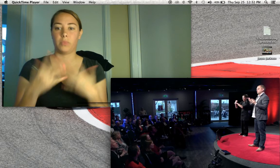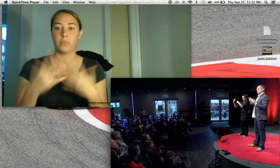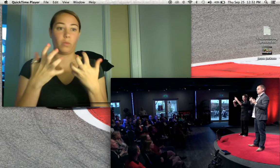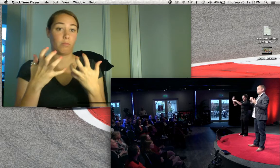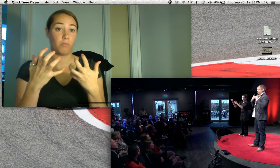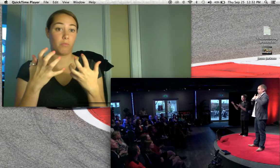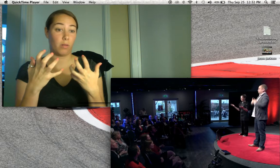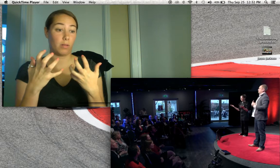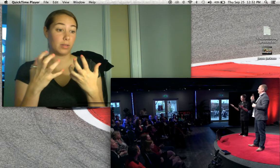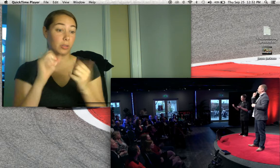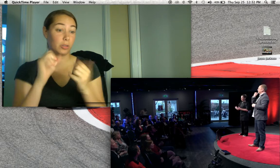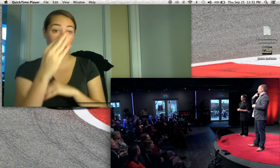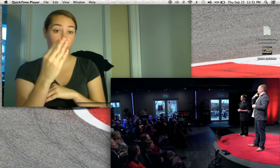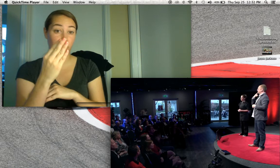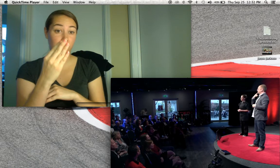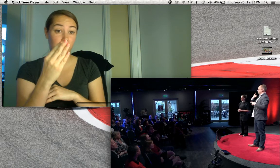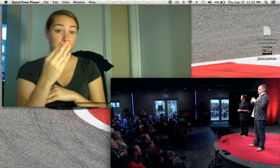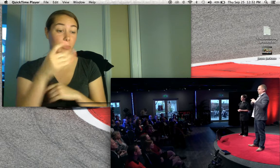language.